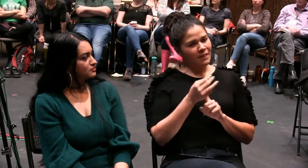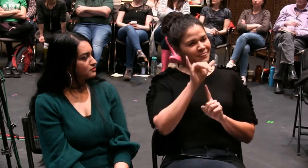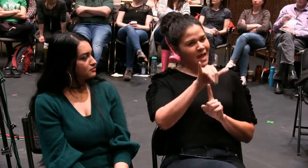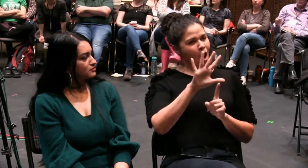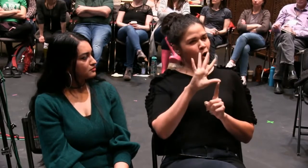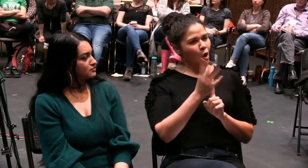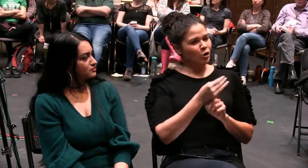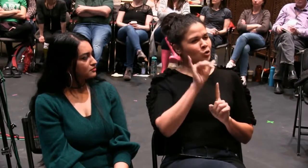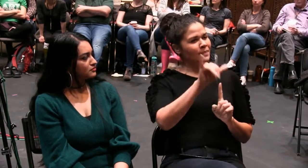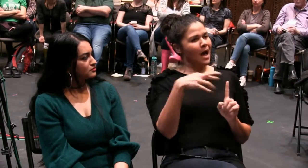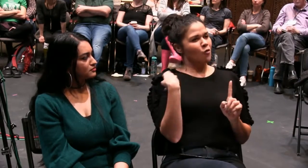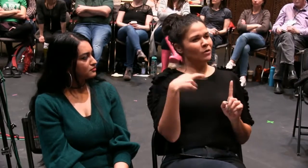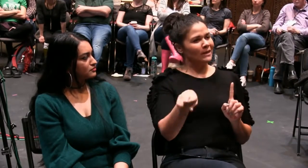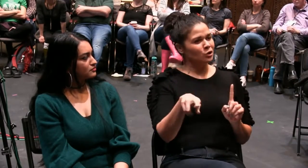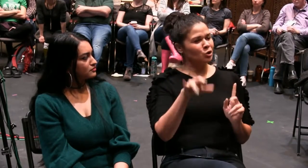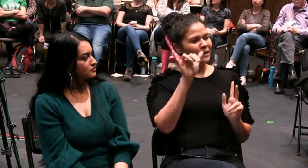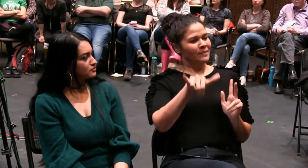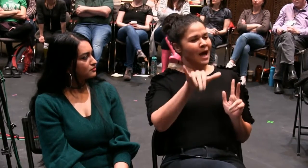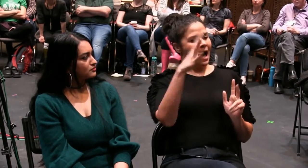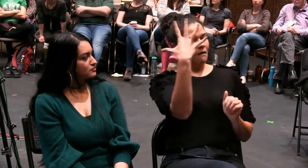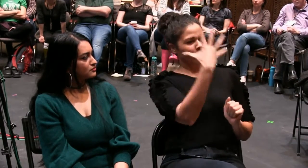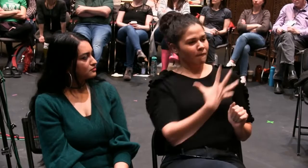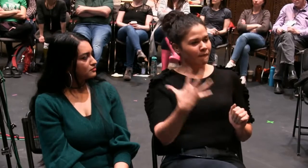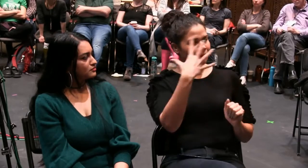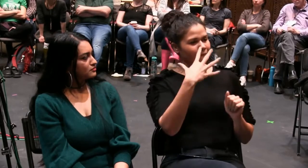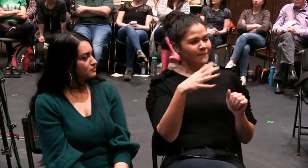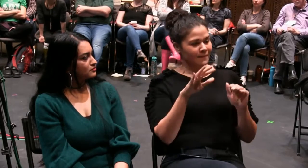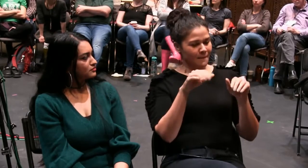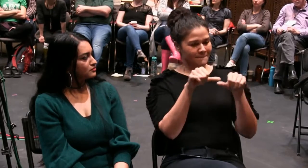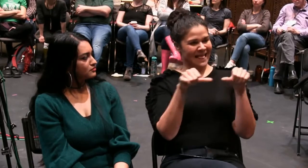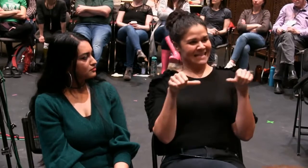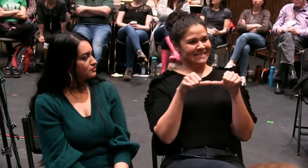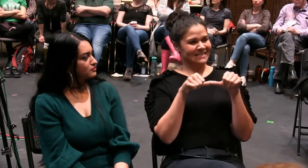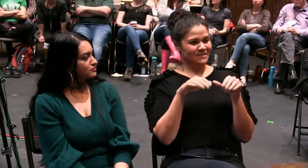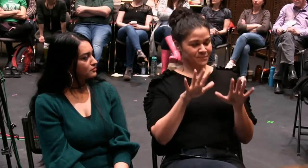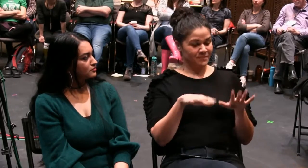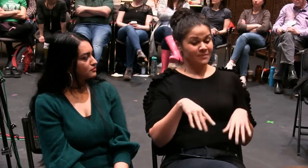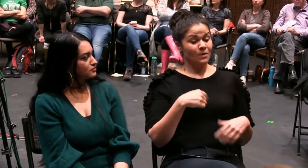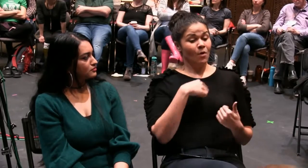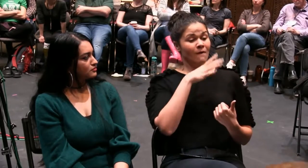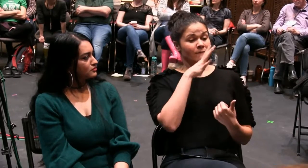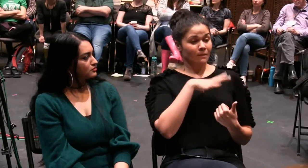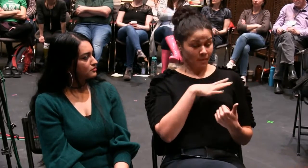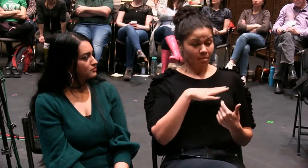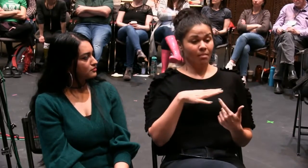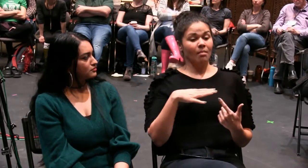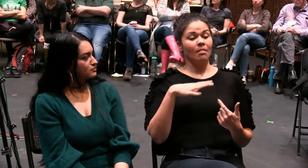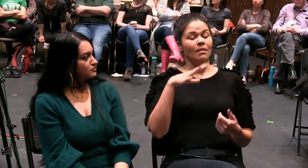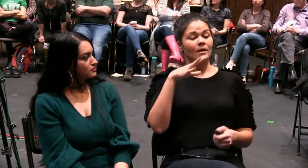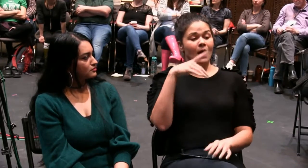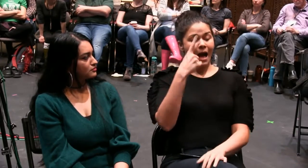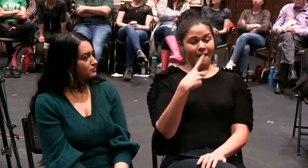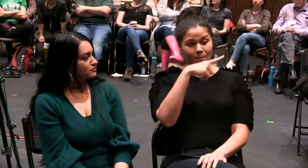And so it doesn't coincide with people's vision of what they think I should be. So I'm female.